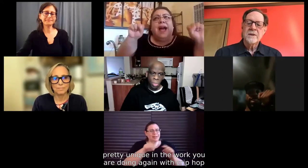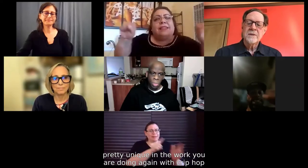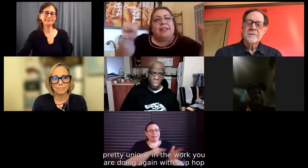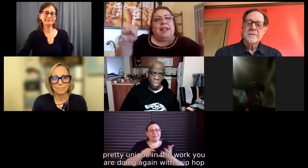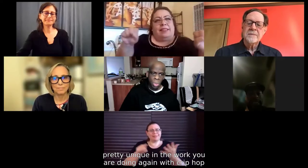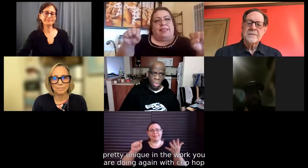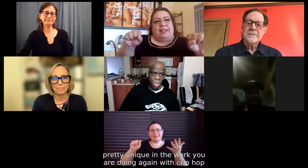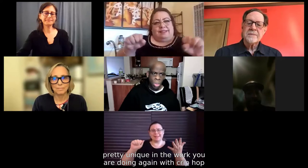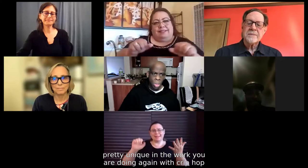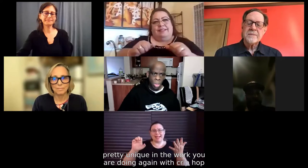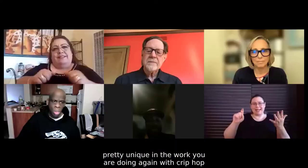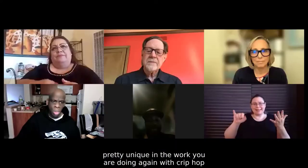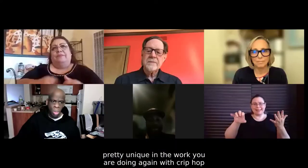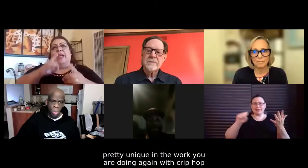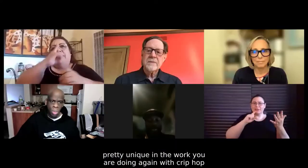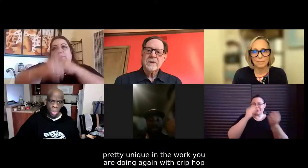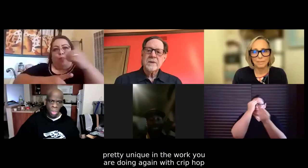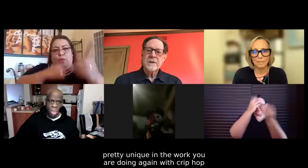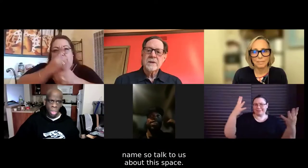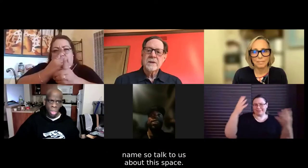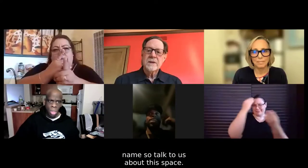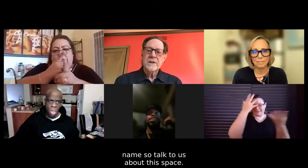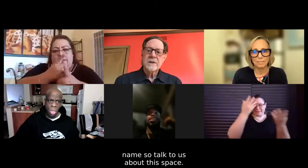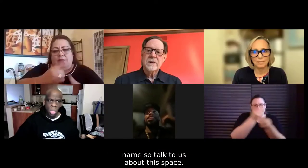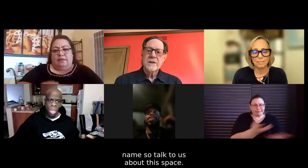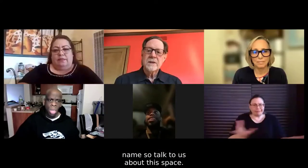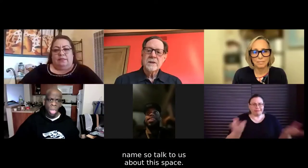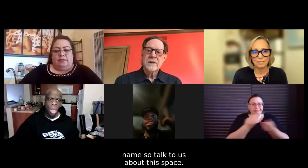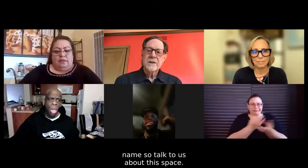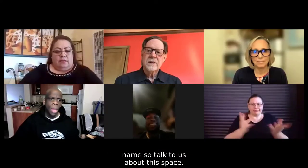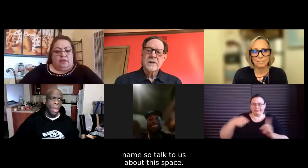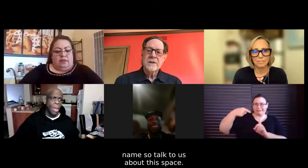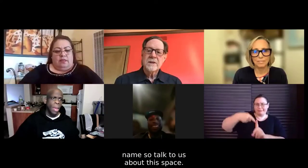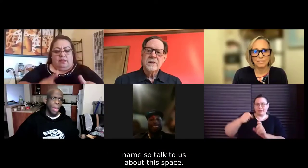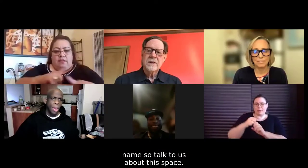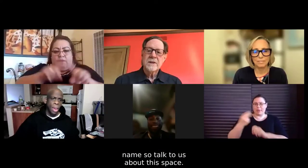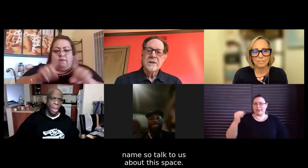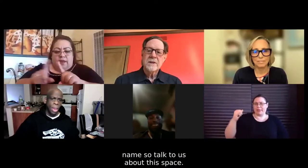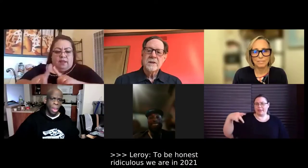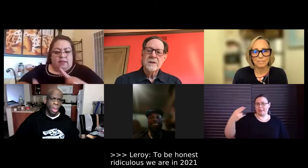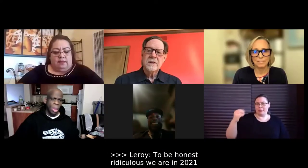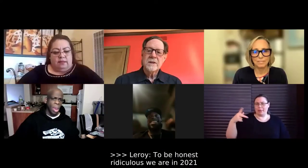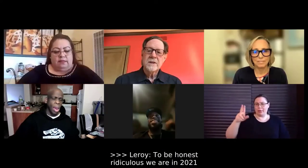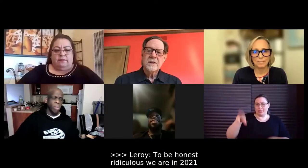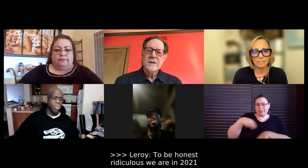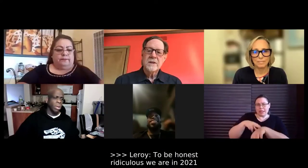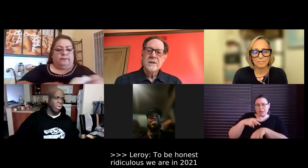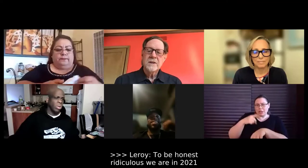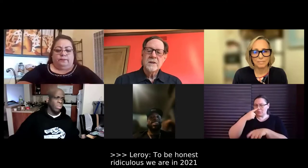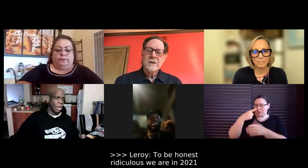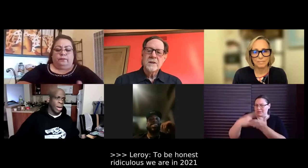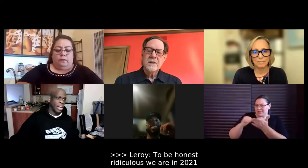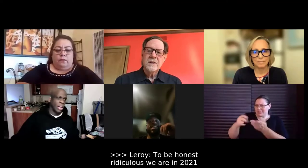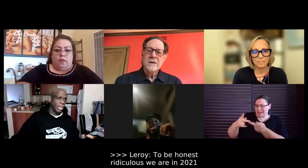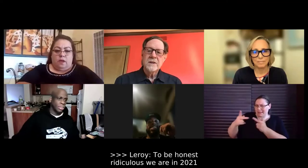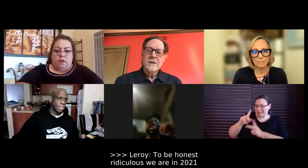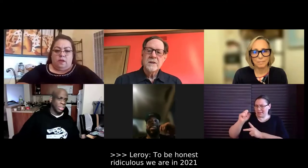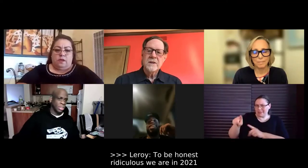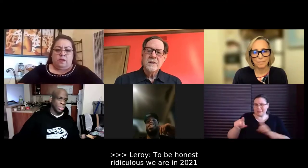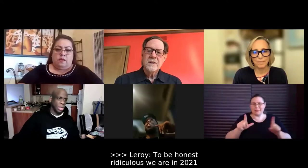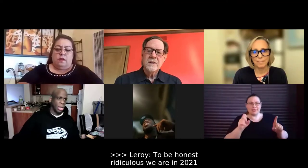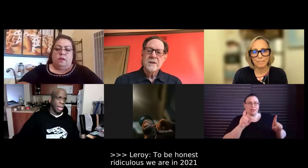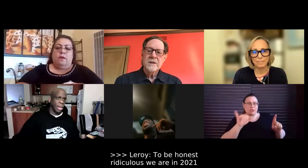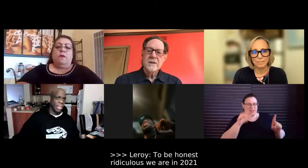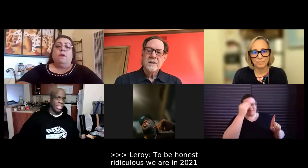there that are pretty unique in the work you're doing. talk to us about this space. Yeah, I want to be honest